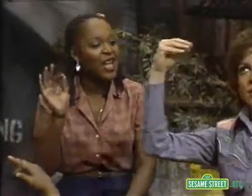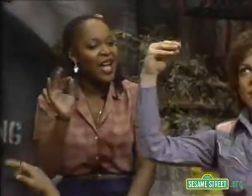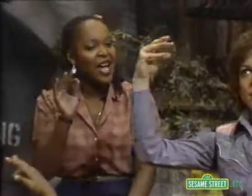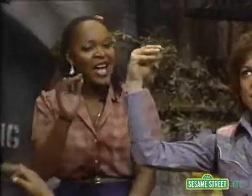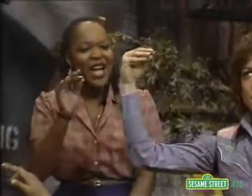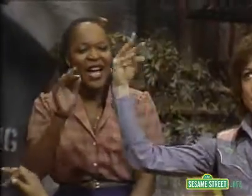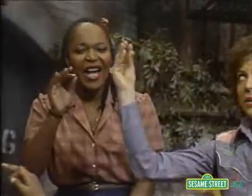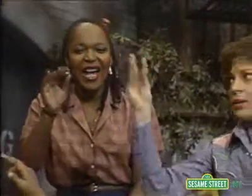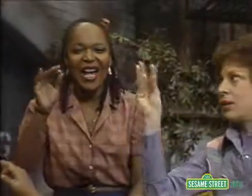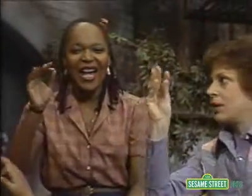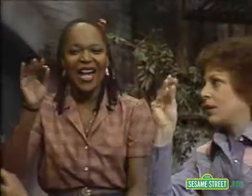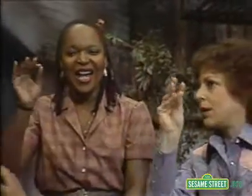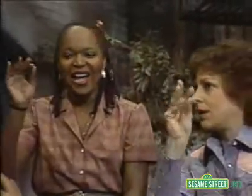firefly.